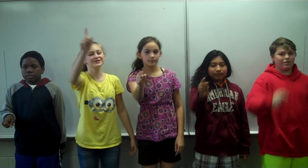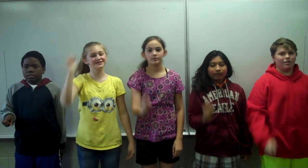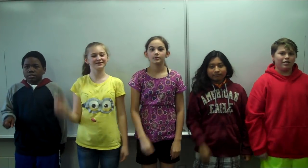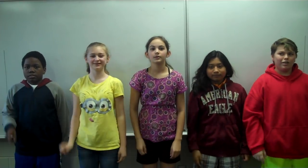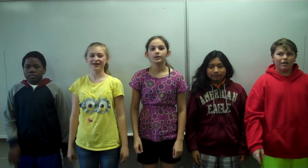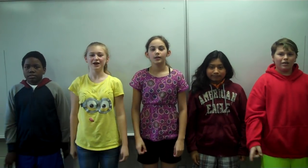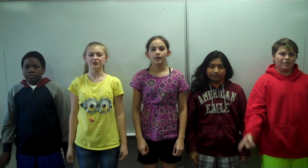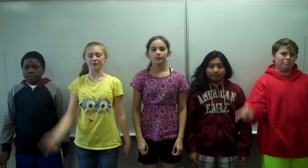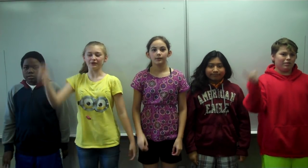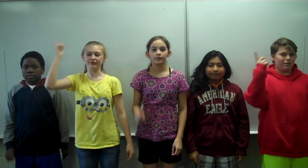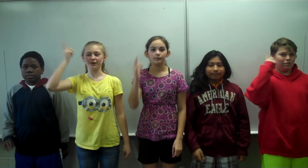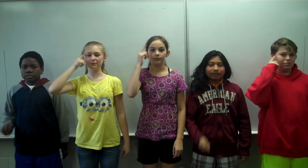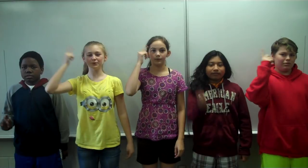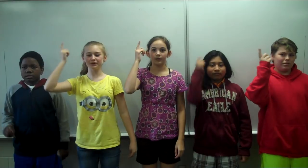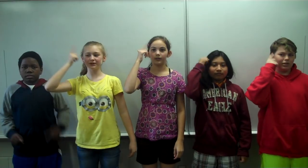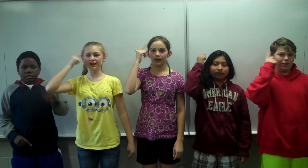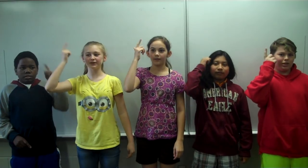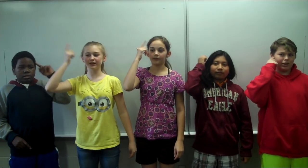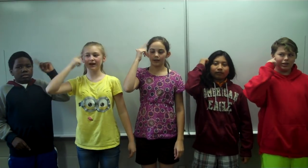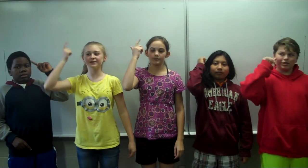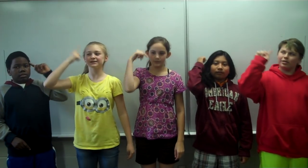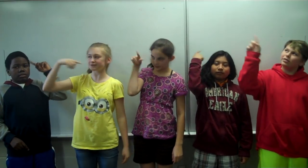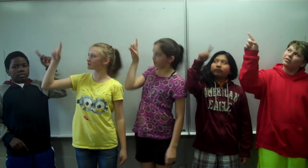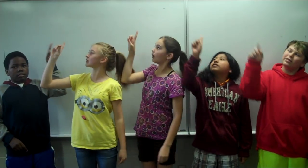To believe the Buddha, not the caste system,